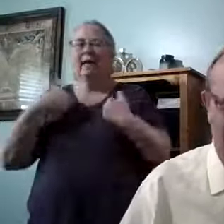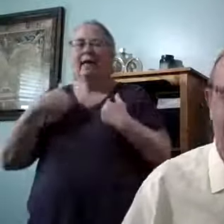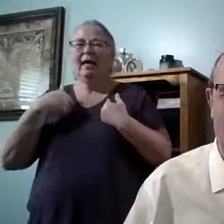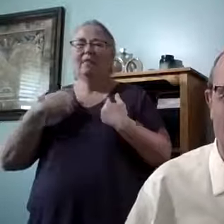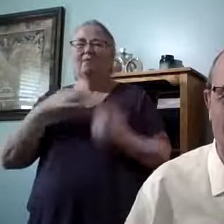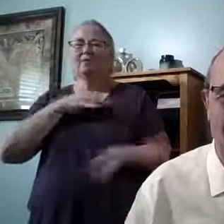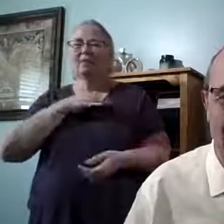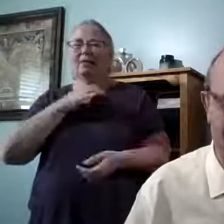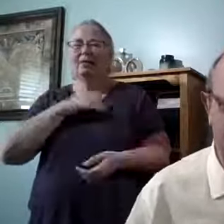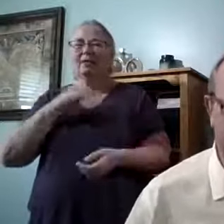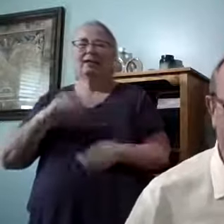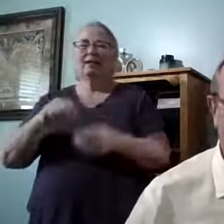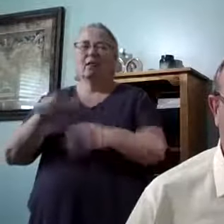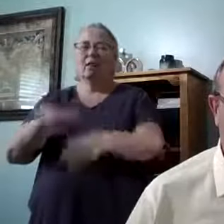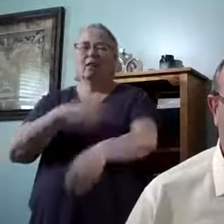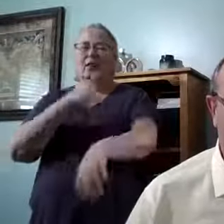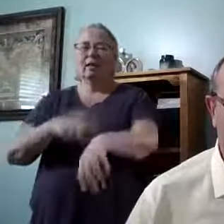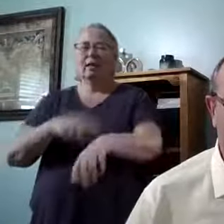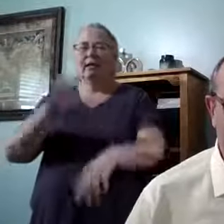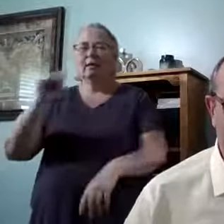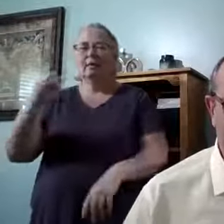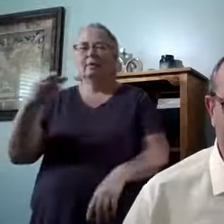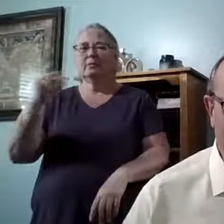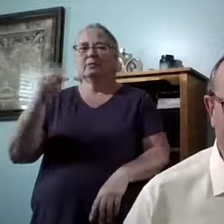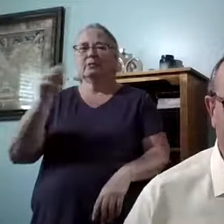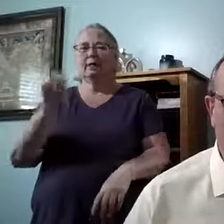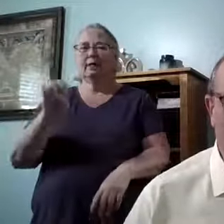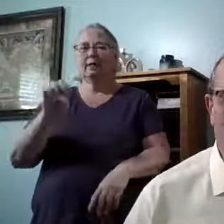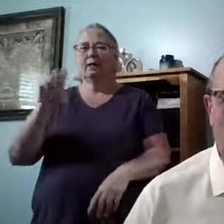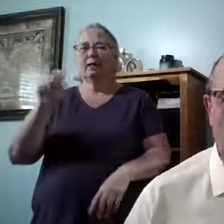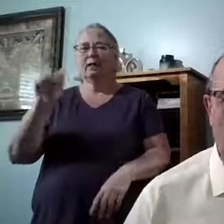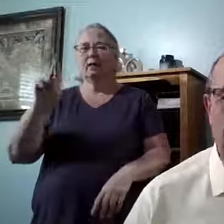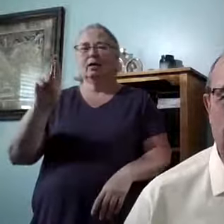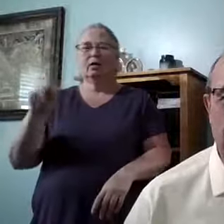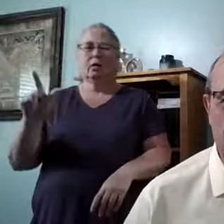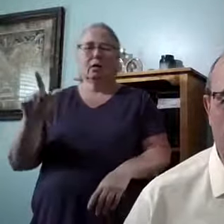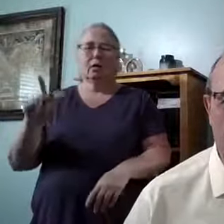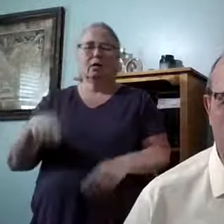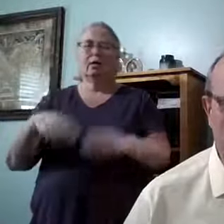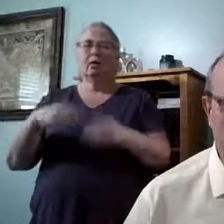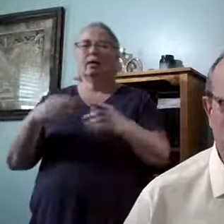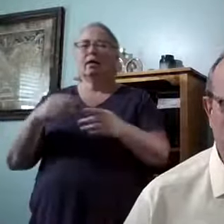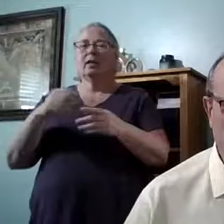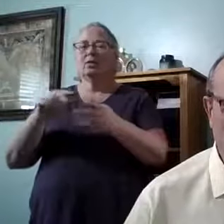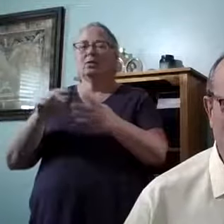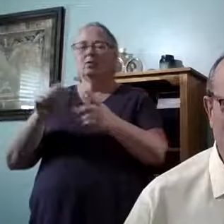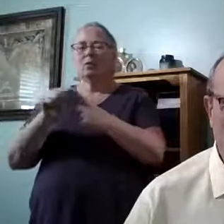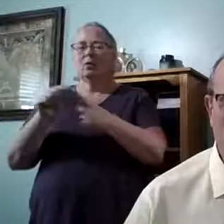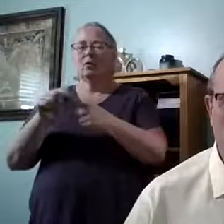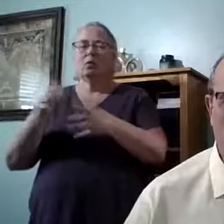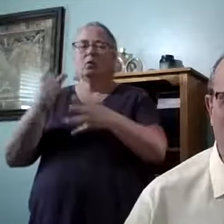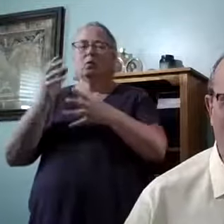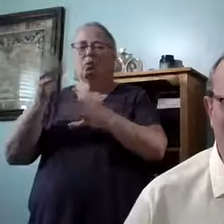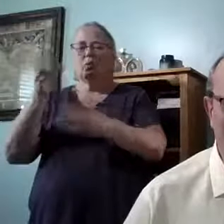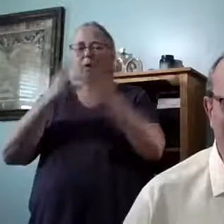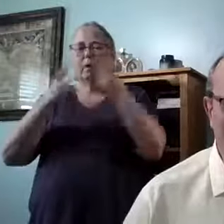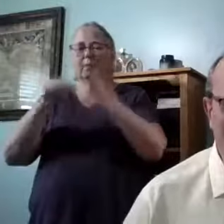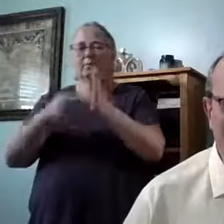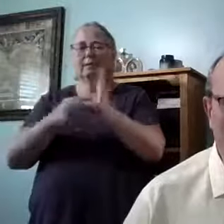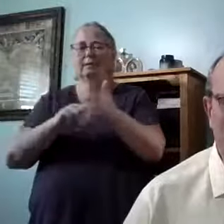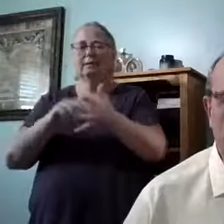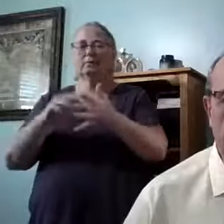or Carl. But the word worry means to strangle. And so